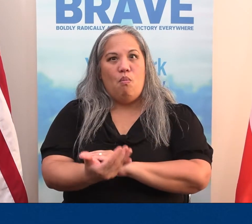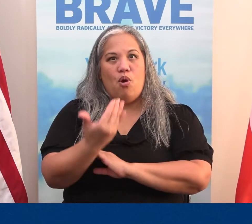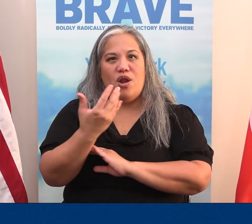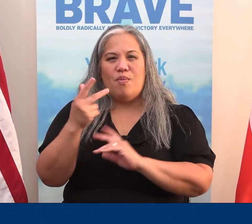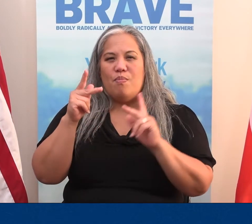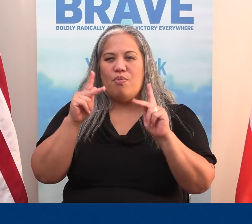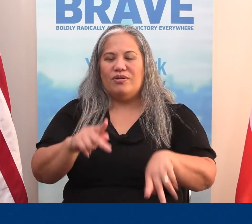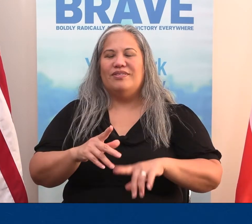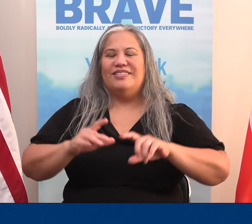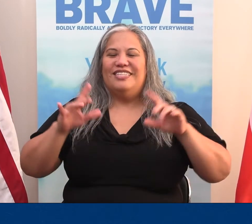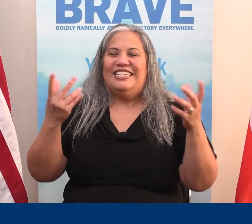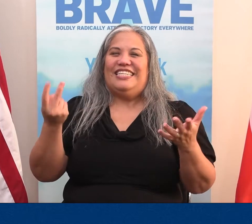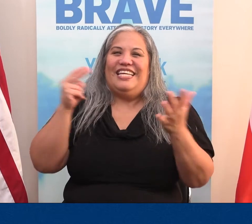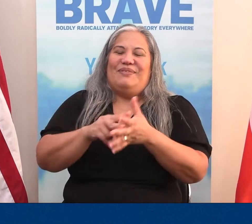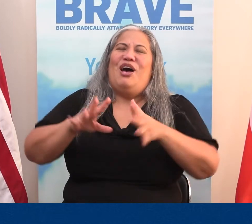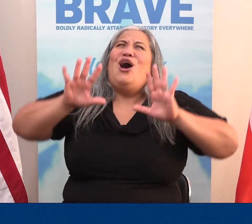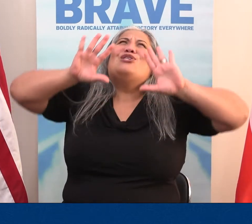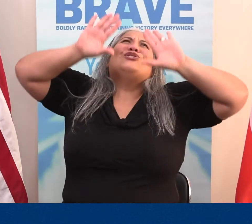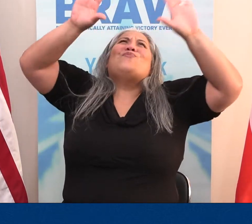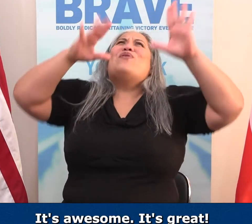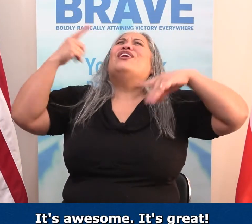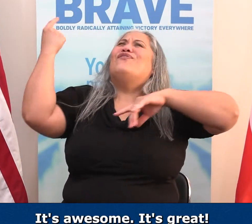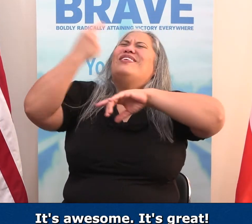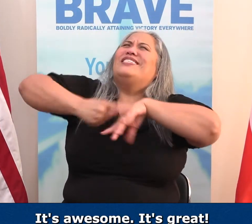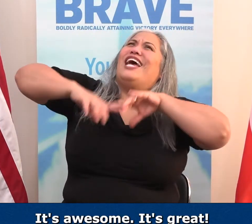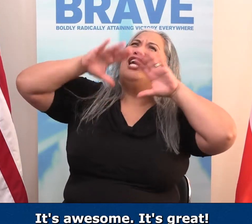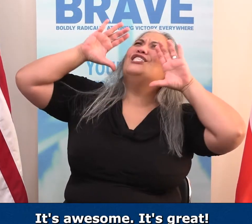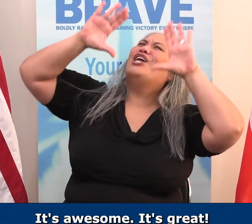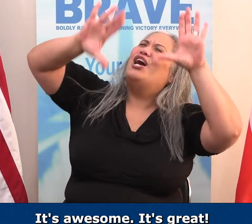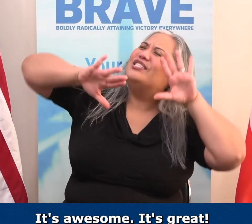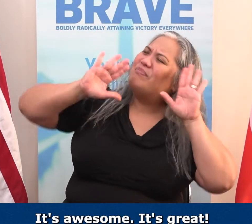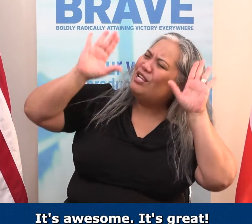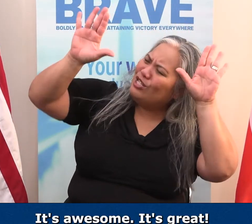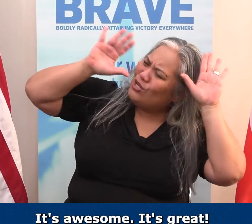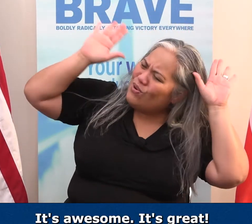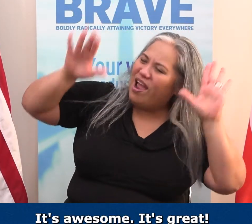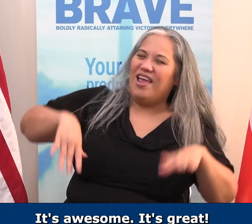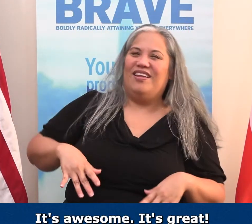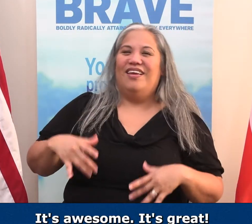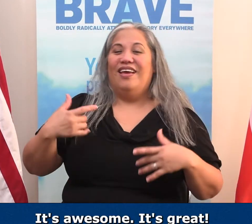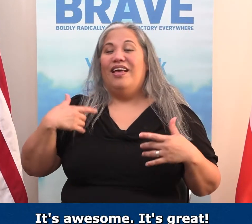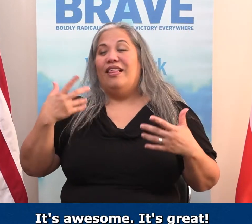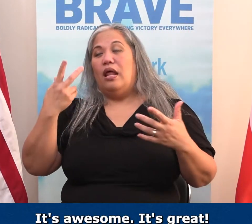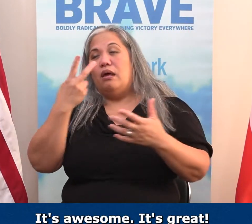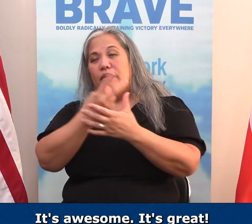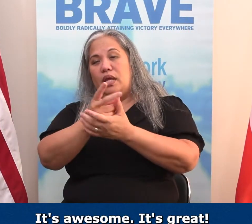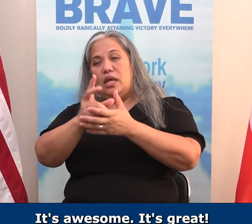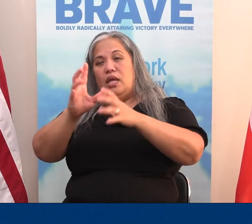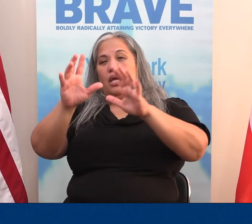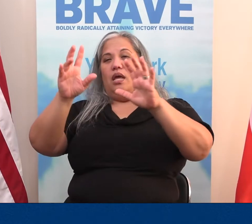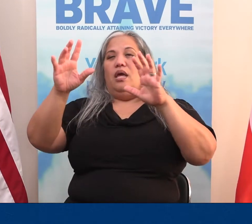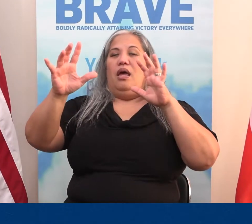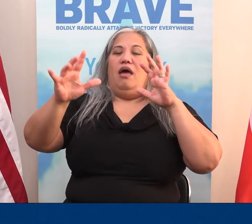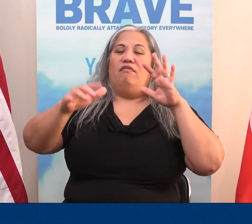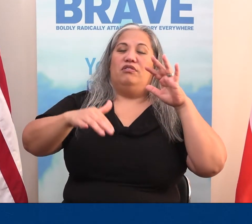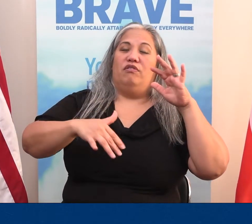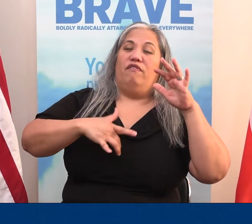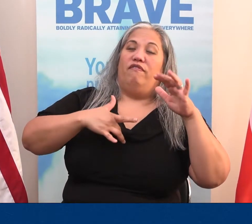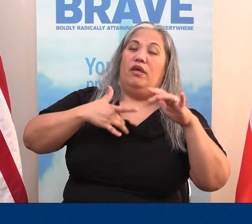She gets up, oh, it's a wonderful day, it's awesome, it's great, and there I am. I have to feel my